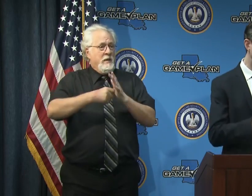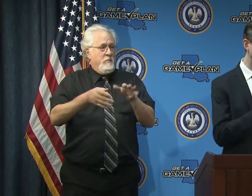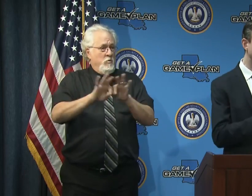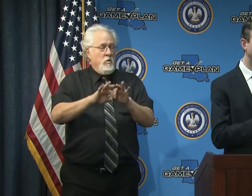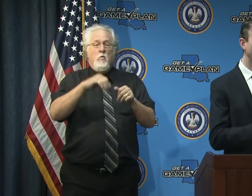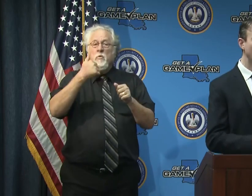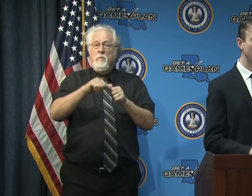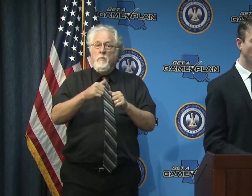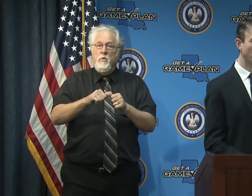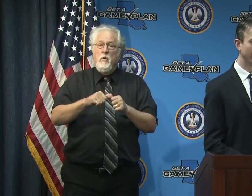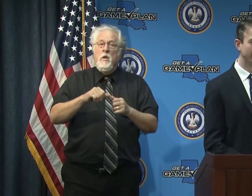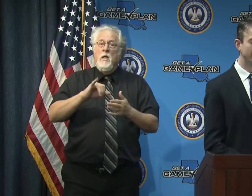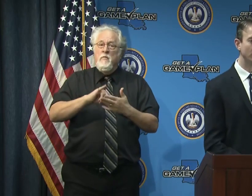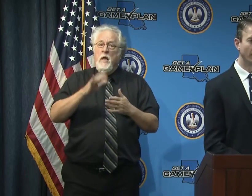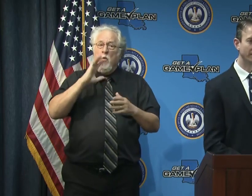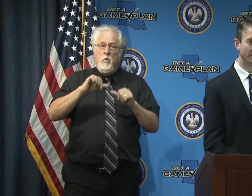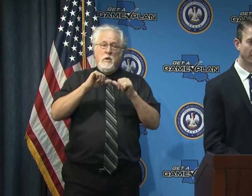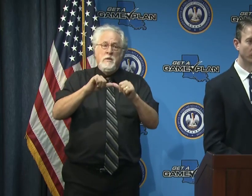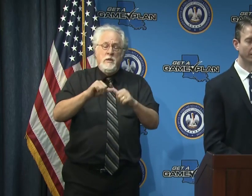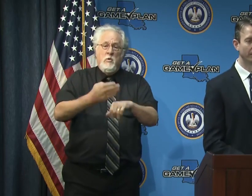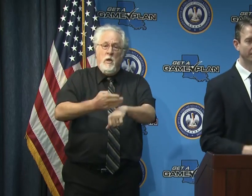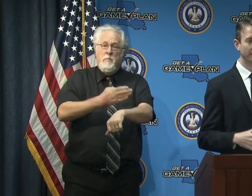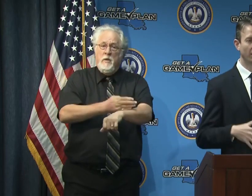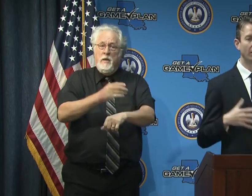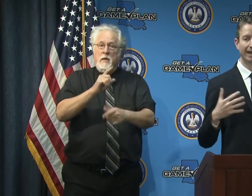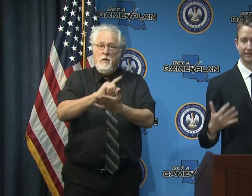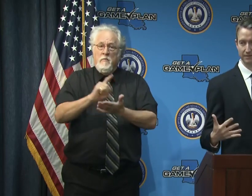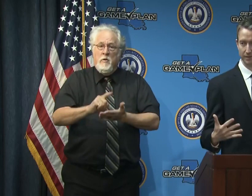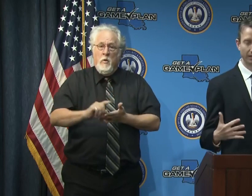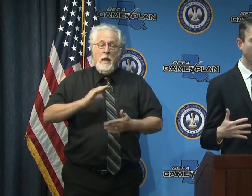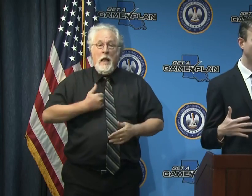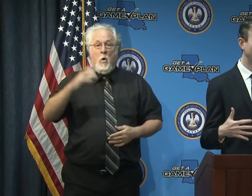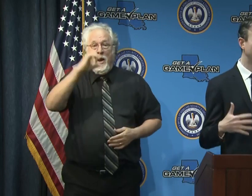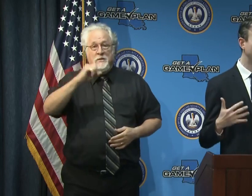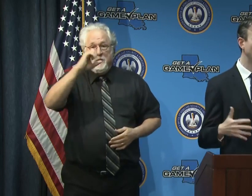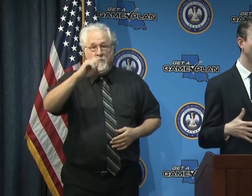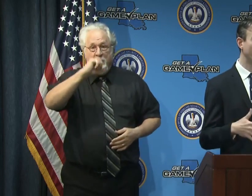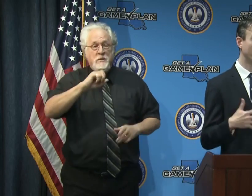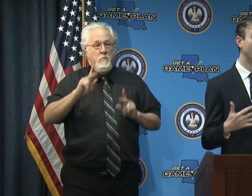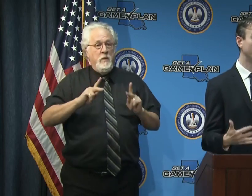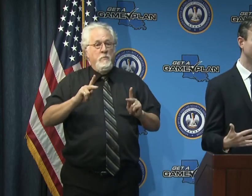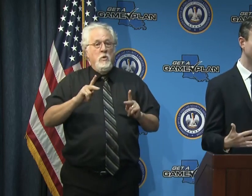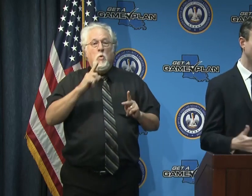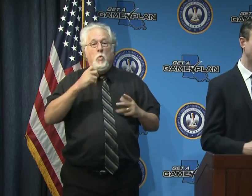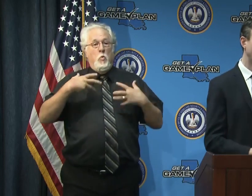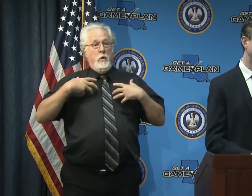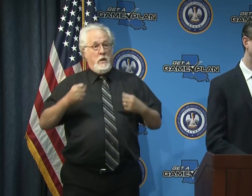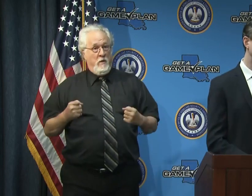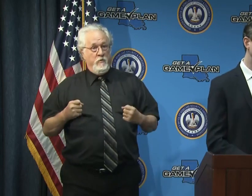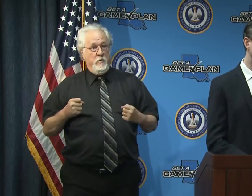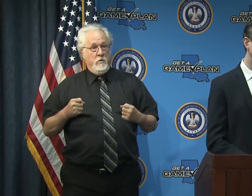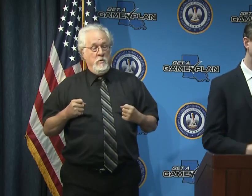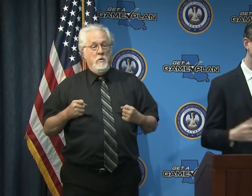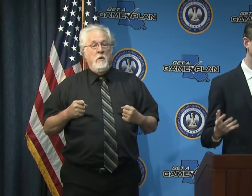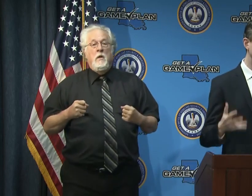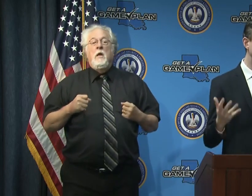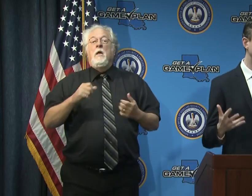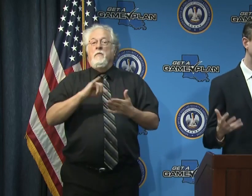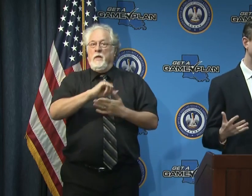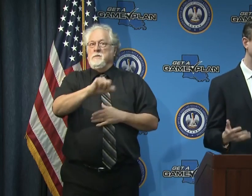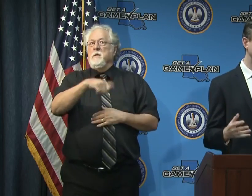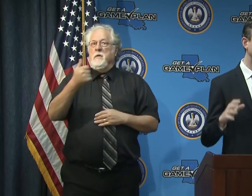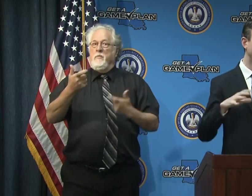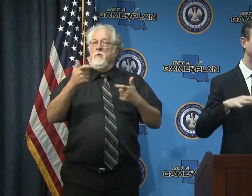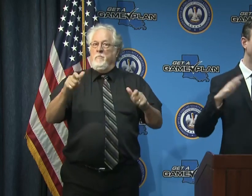keep in mind as well we're going to continue updating on a weekly basis our estimate of people who have recovered over time and that's another